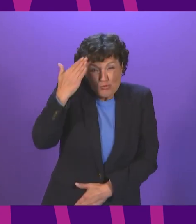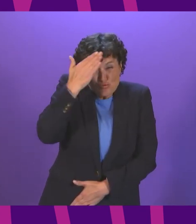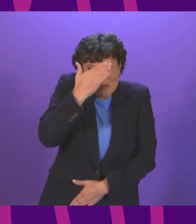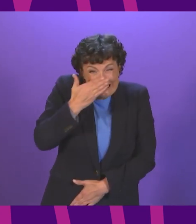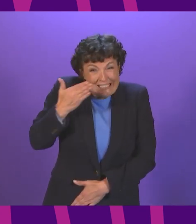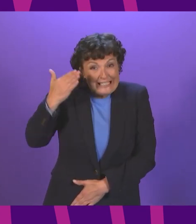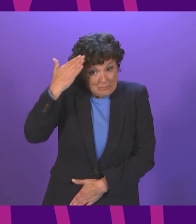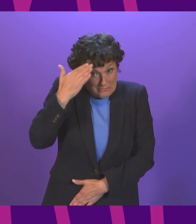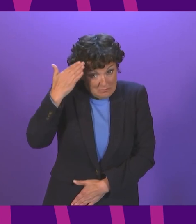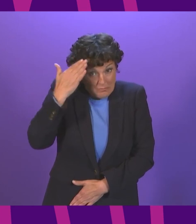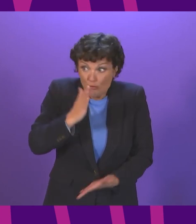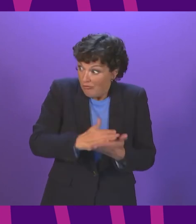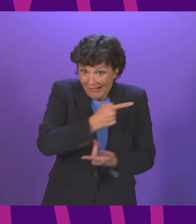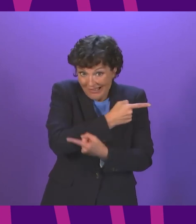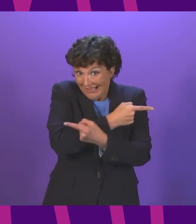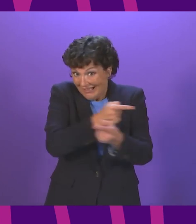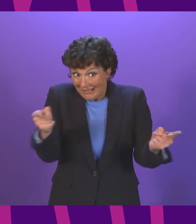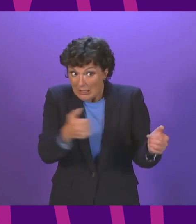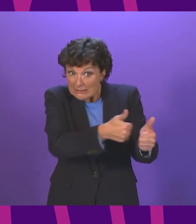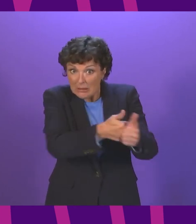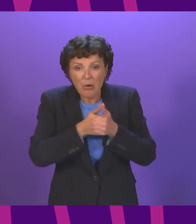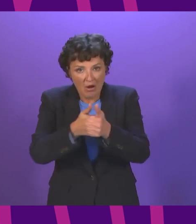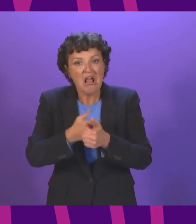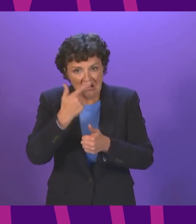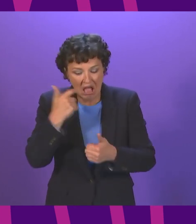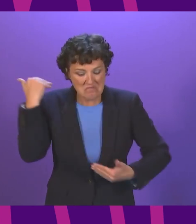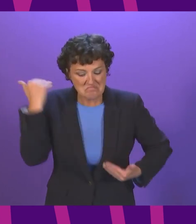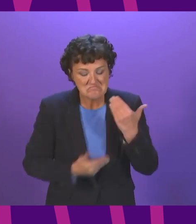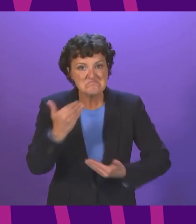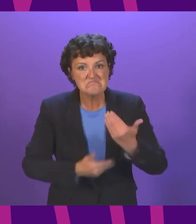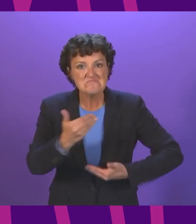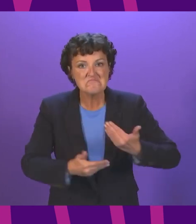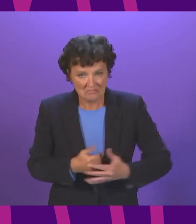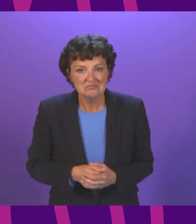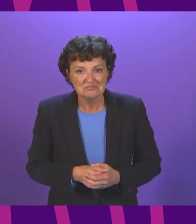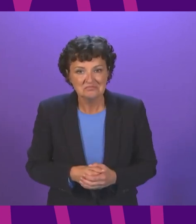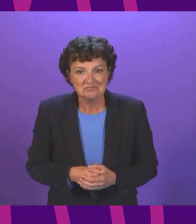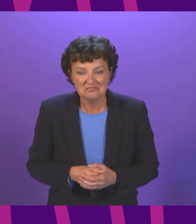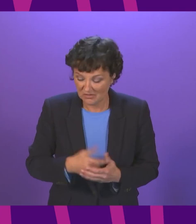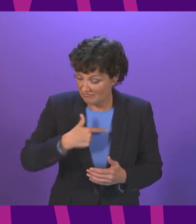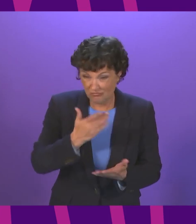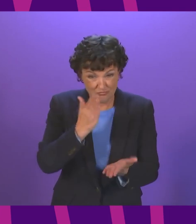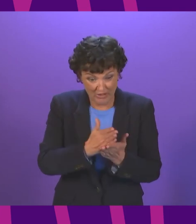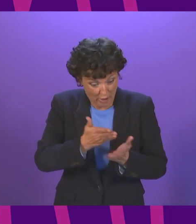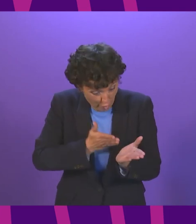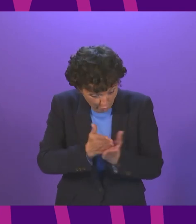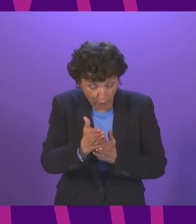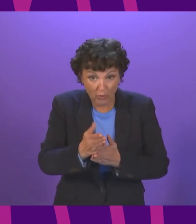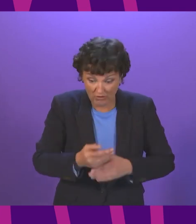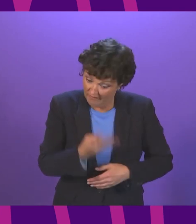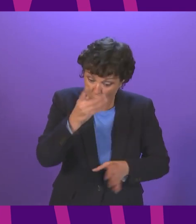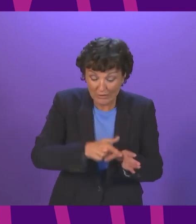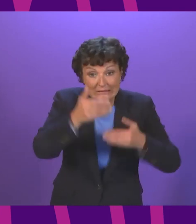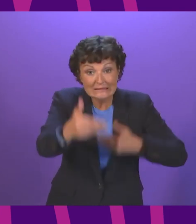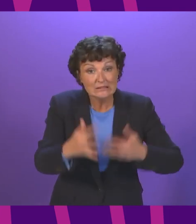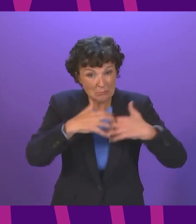broadly supported within Parliament can be taken forward in an effective way across the whole of this parliamentary term.